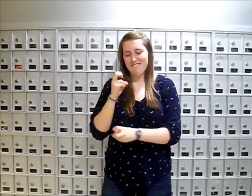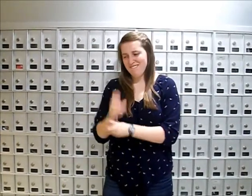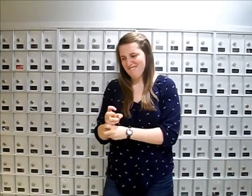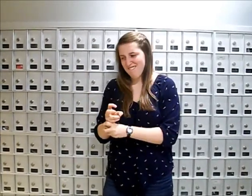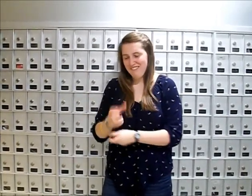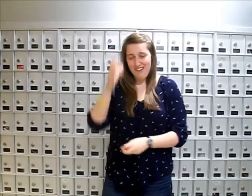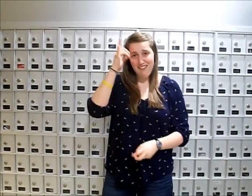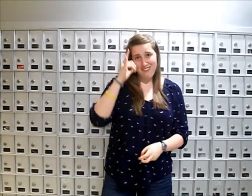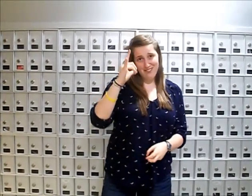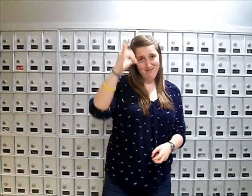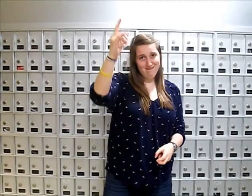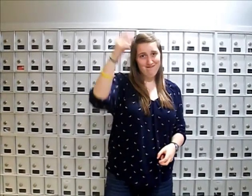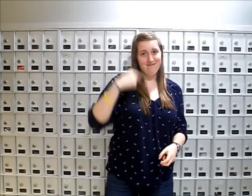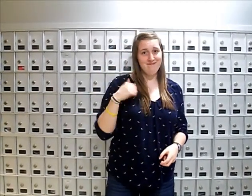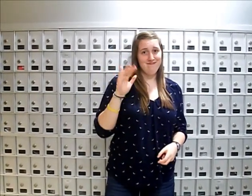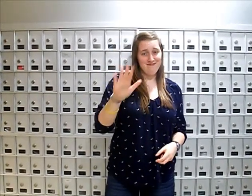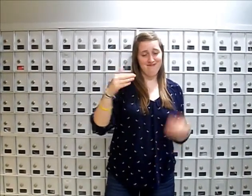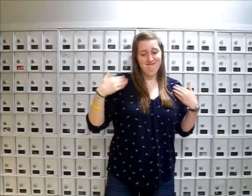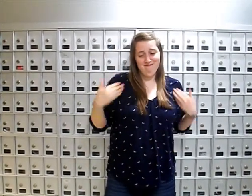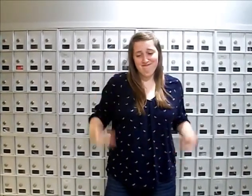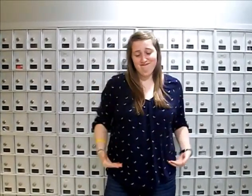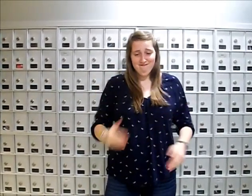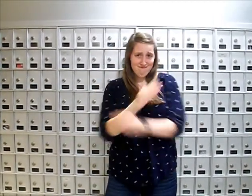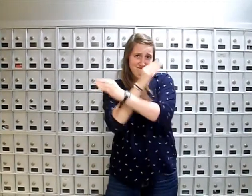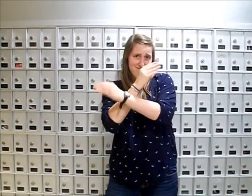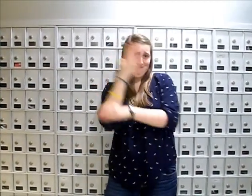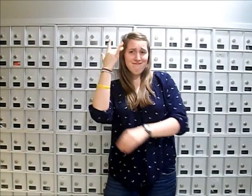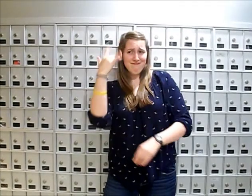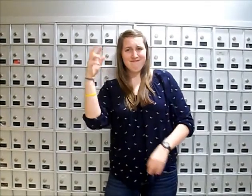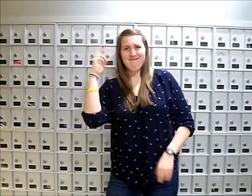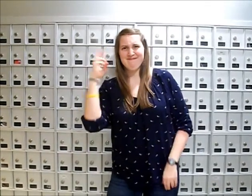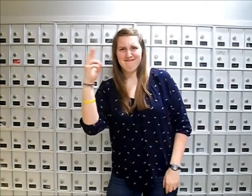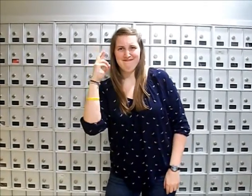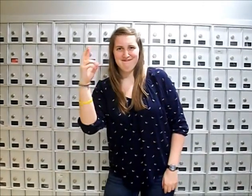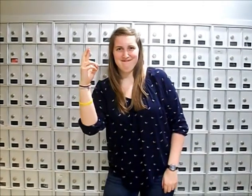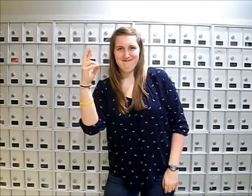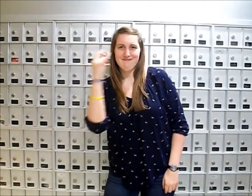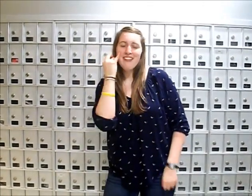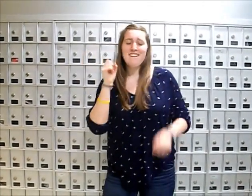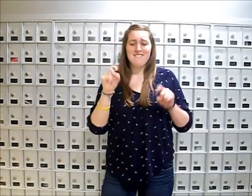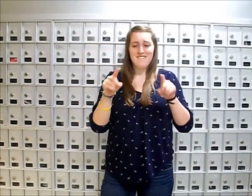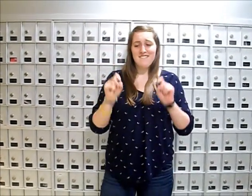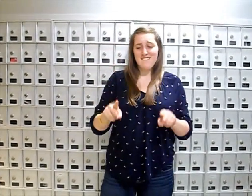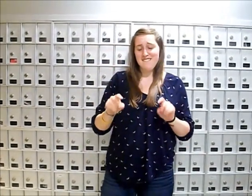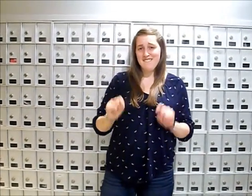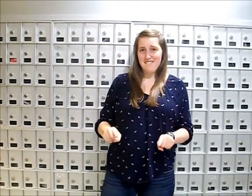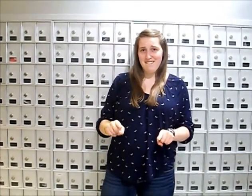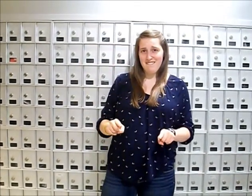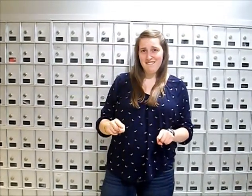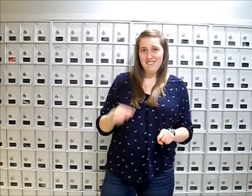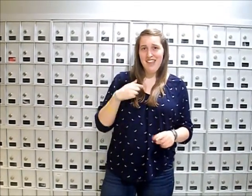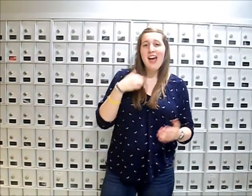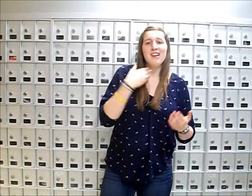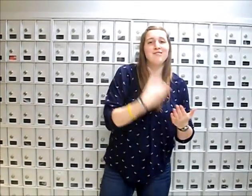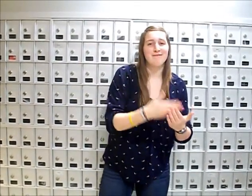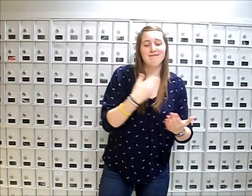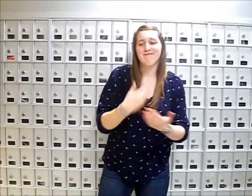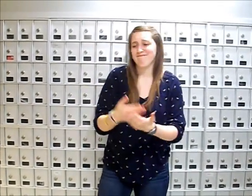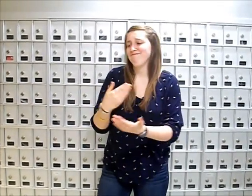get hard I will always love you, I'll be your bodyguard Cause you're my bestie And if you test me I'll prove it